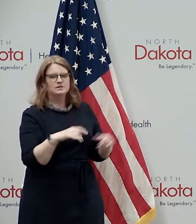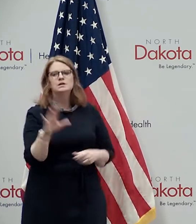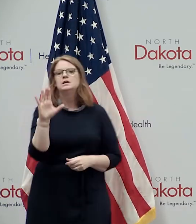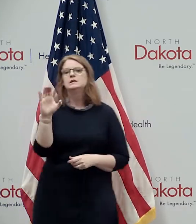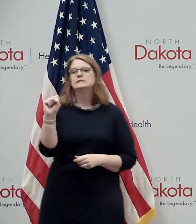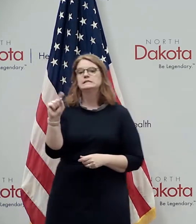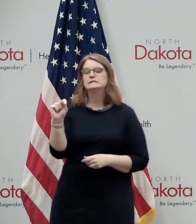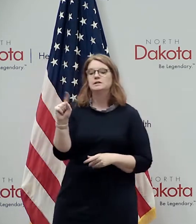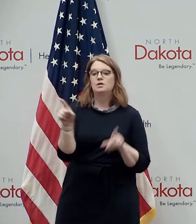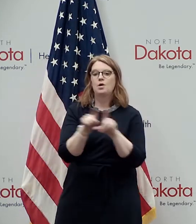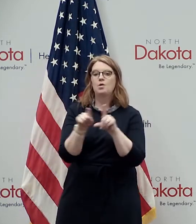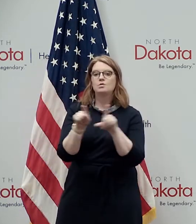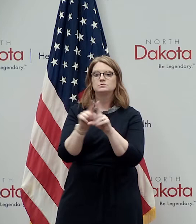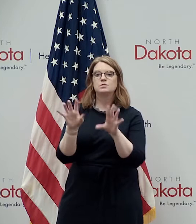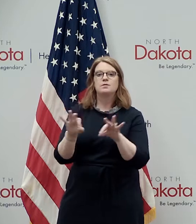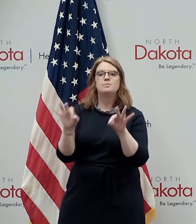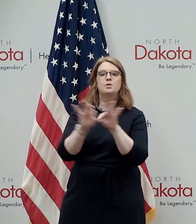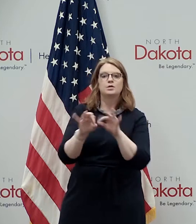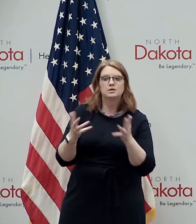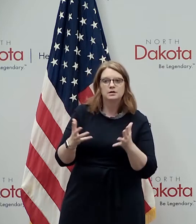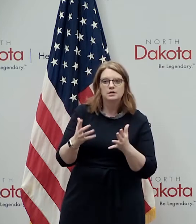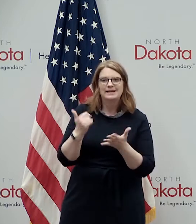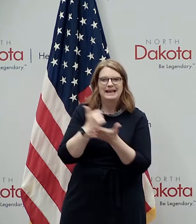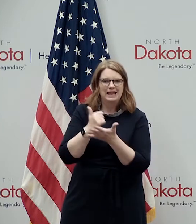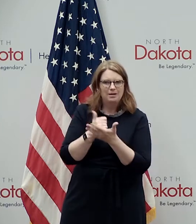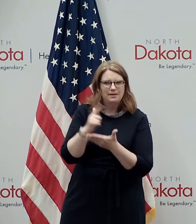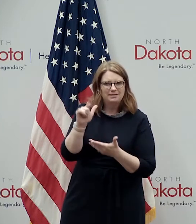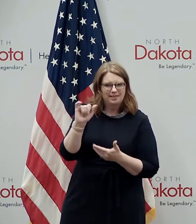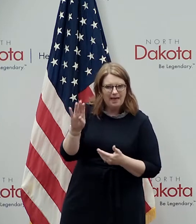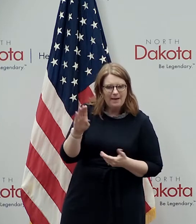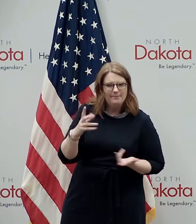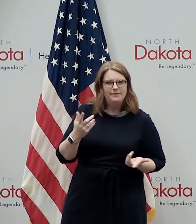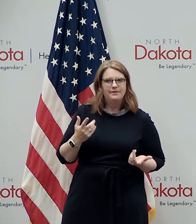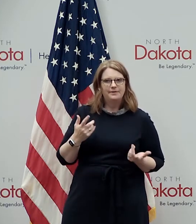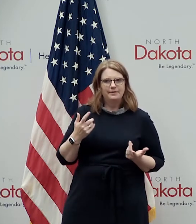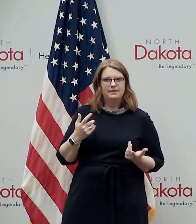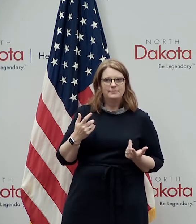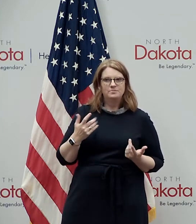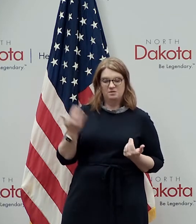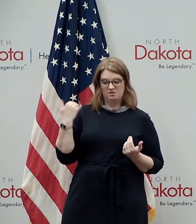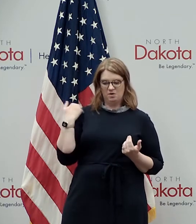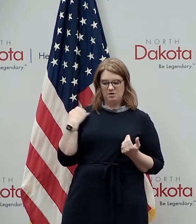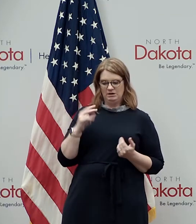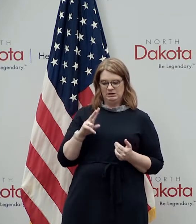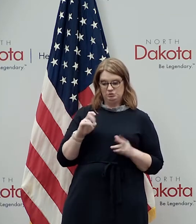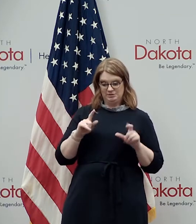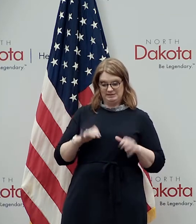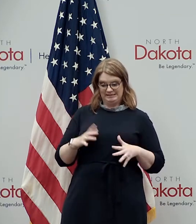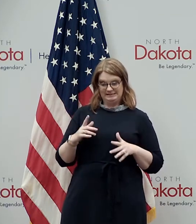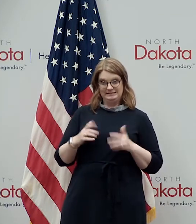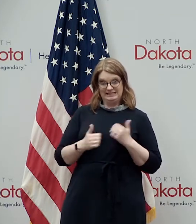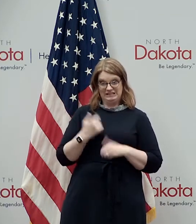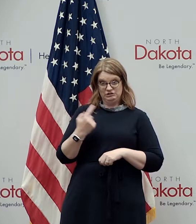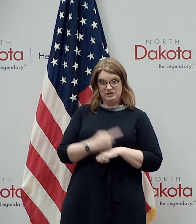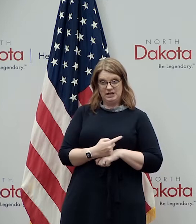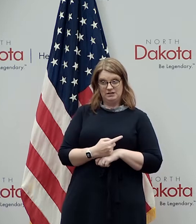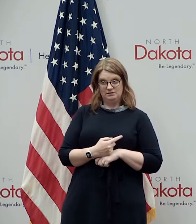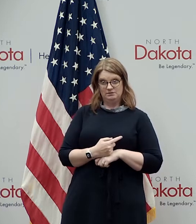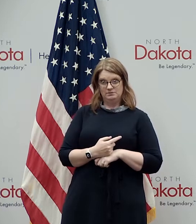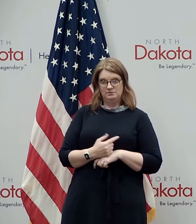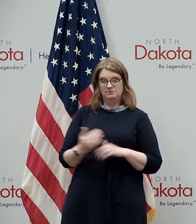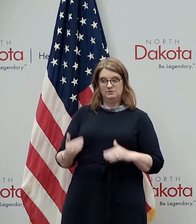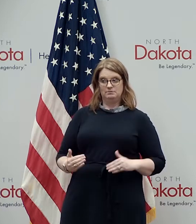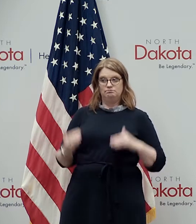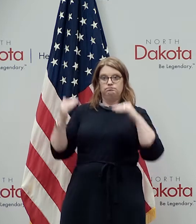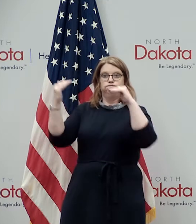also instrumental in helping the lab go from 200 tests a day to thousands of tests